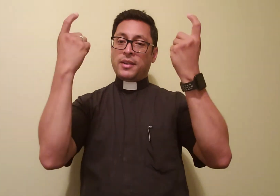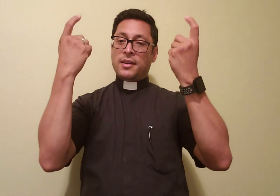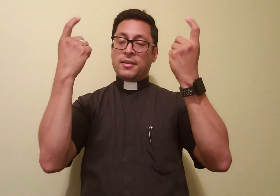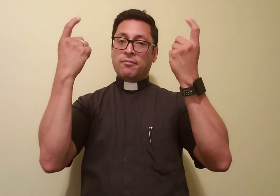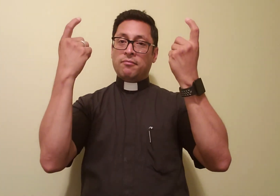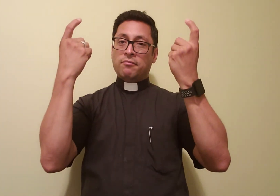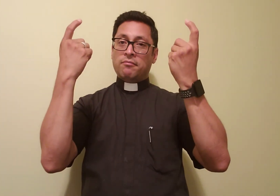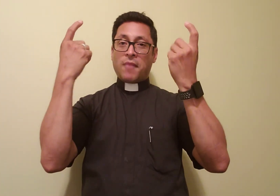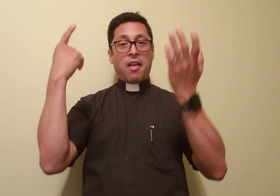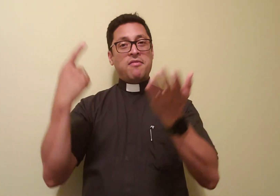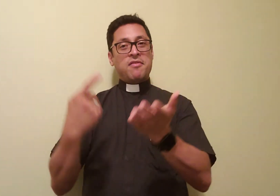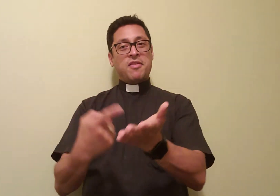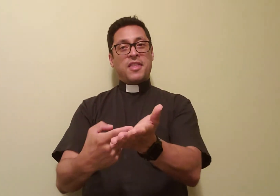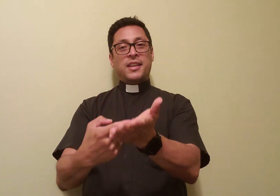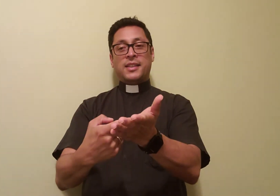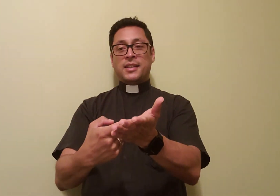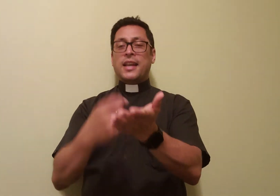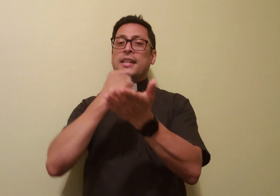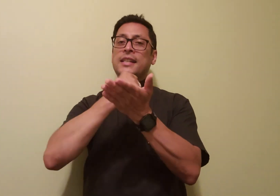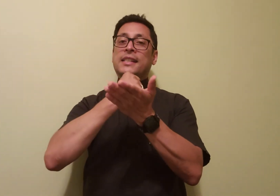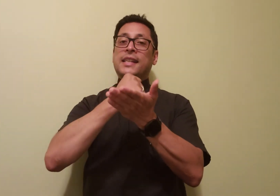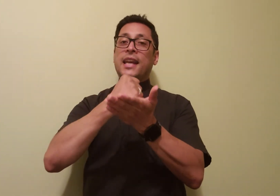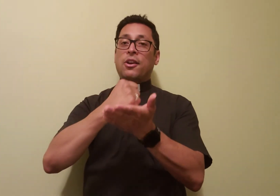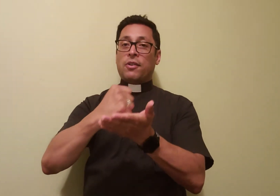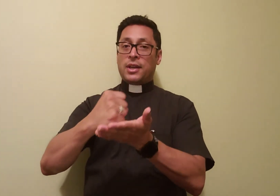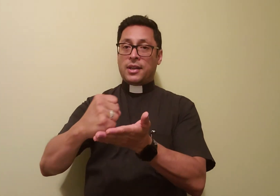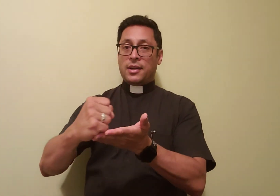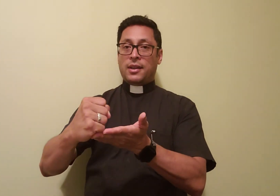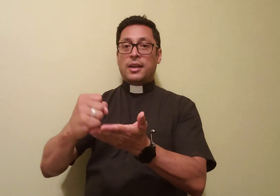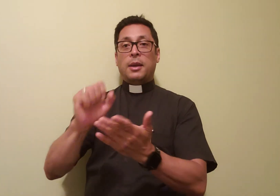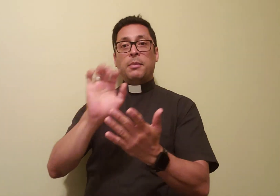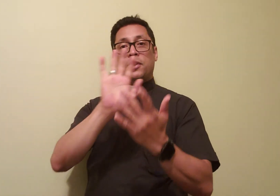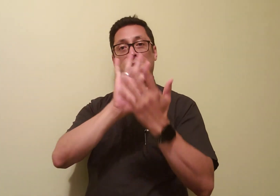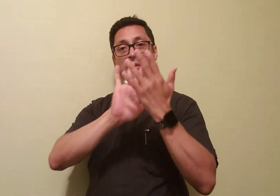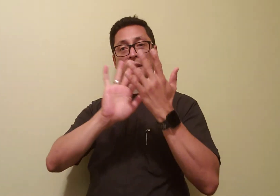these sacred mysteries.